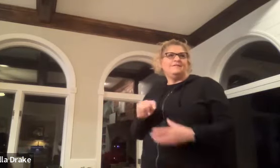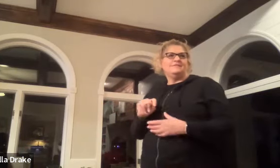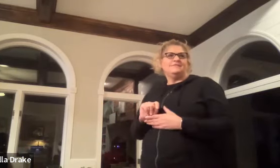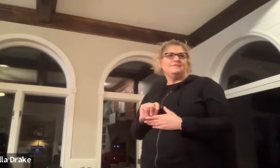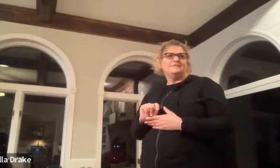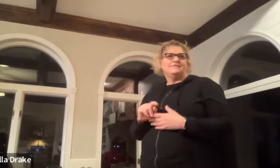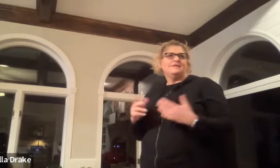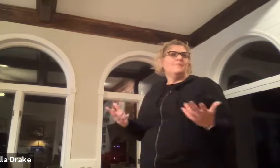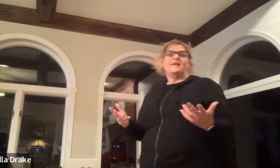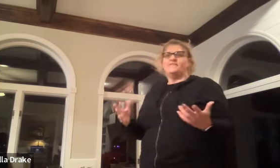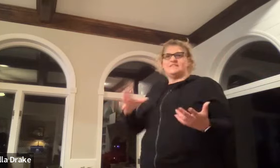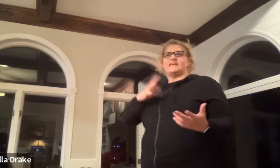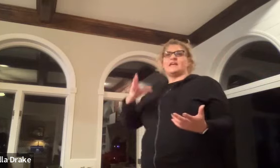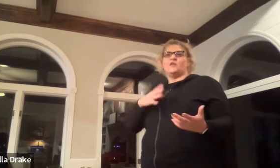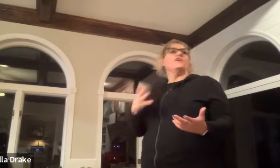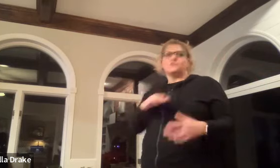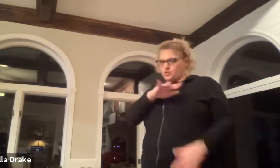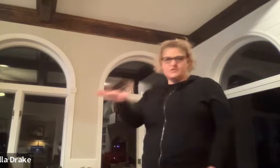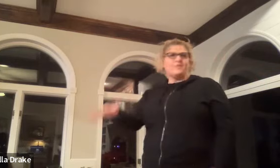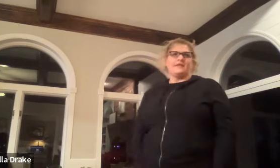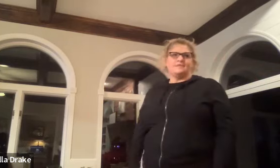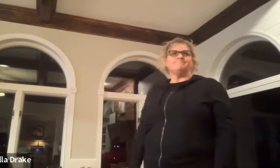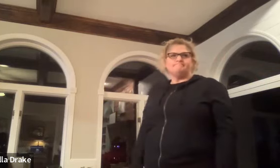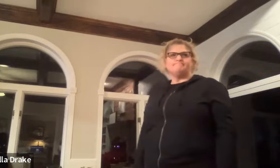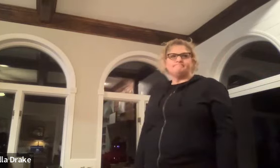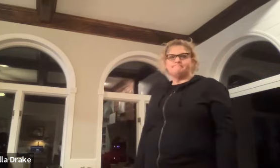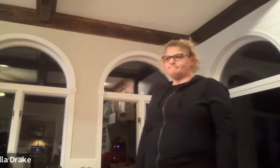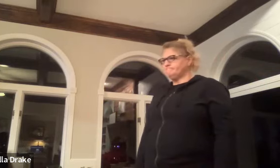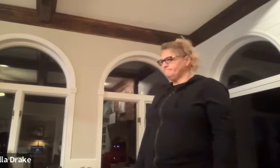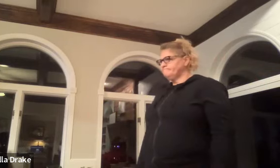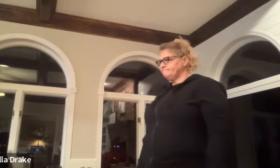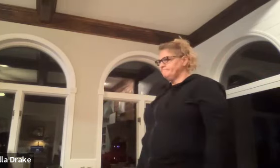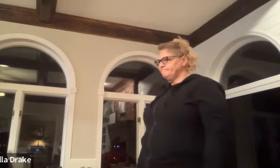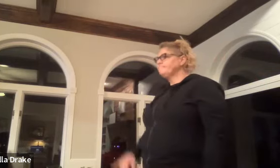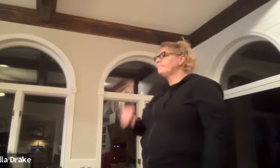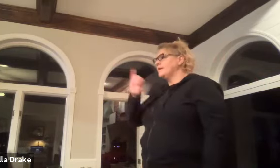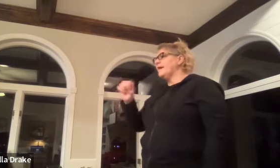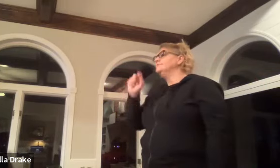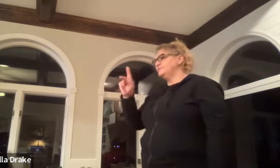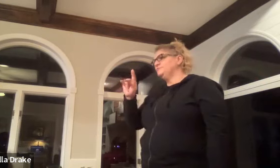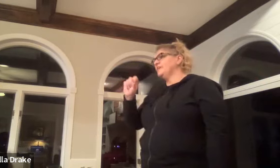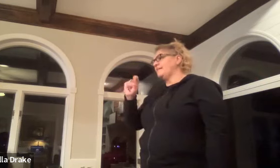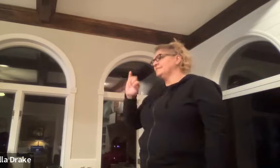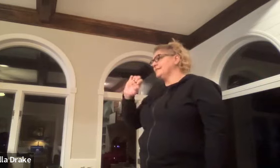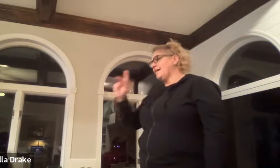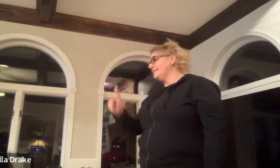but if it's like in a restaurant you would spell it okay jack stack yeah jack stack